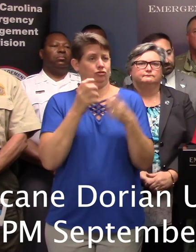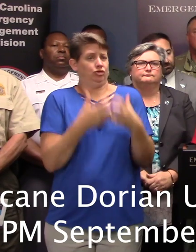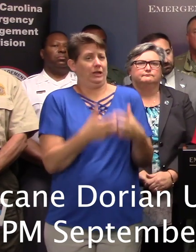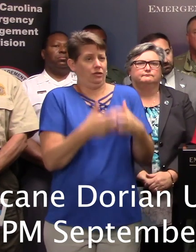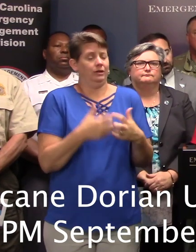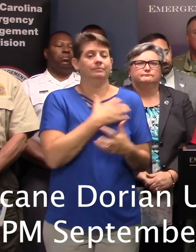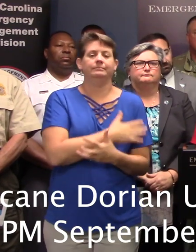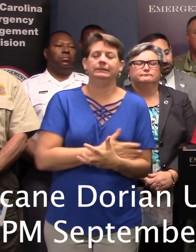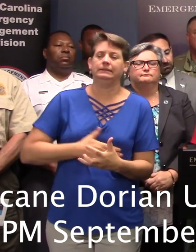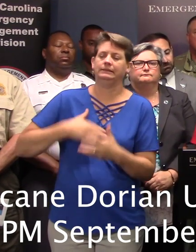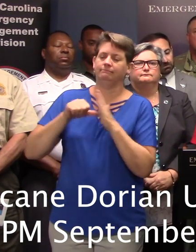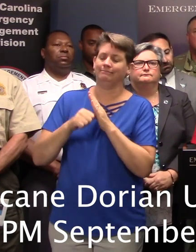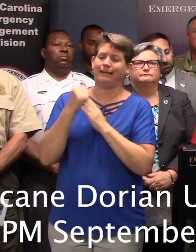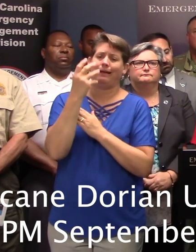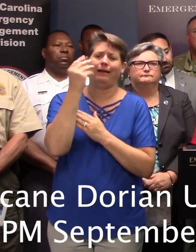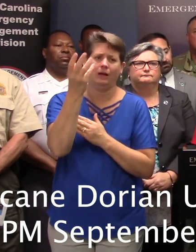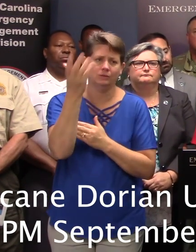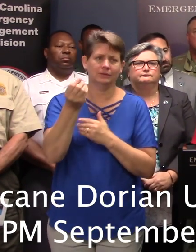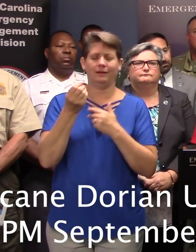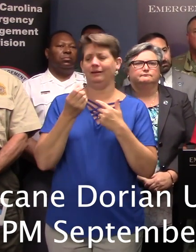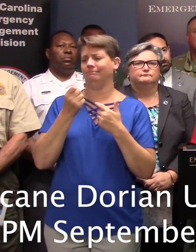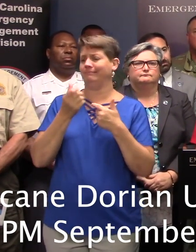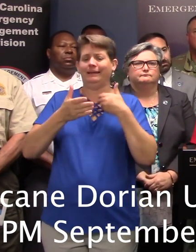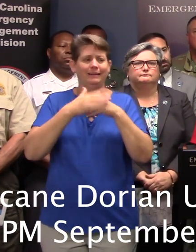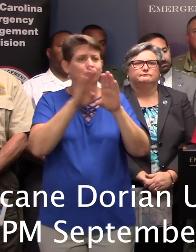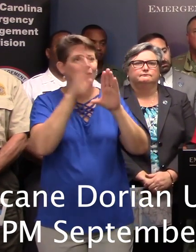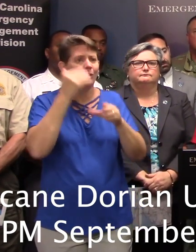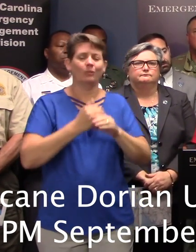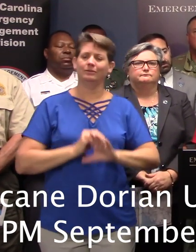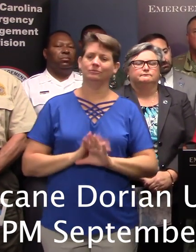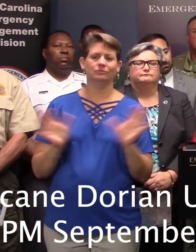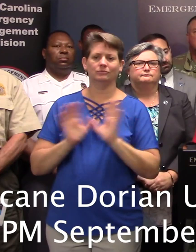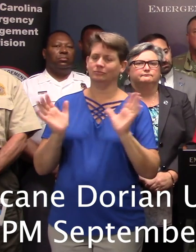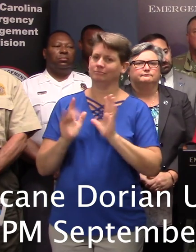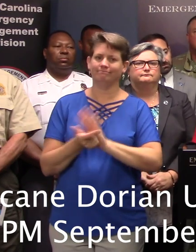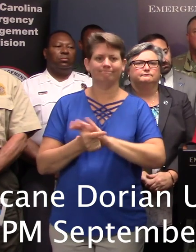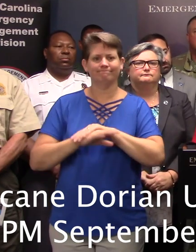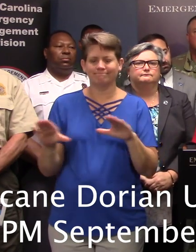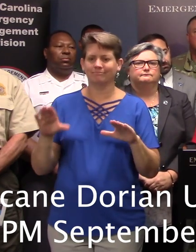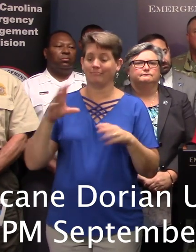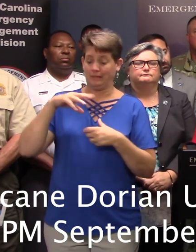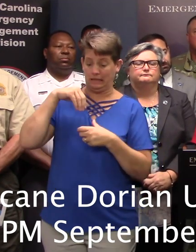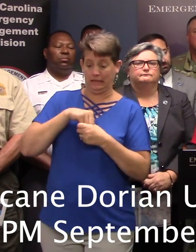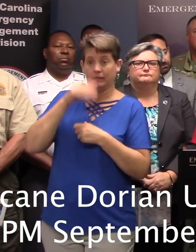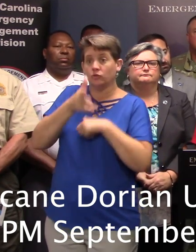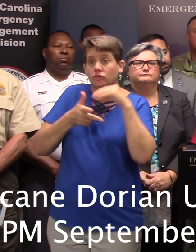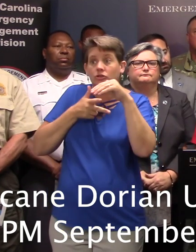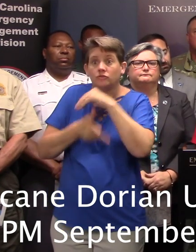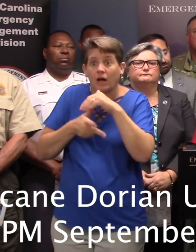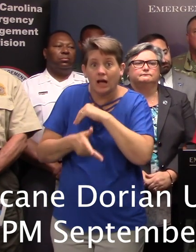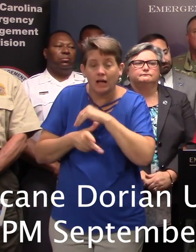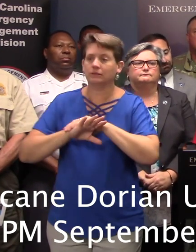use them outside, away from doors and windows. Do not use the generators in your garage, an